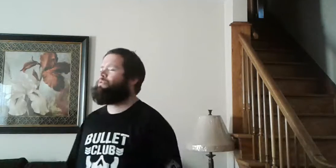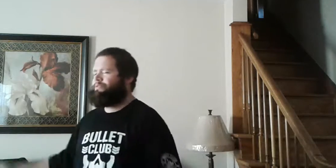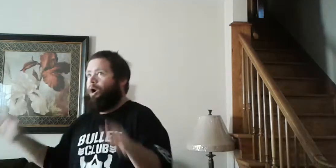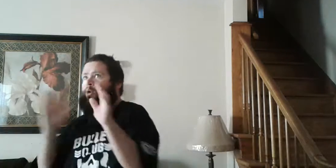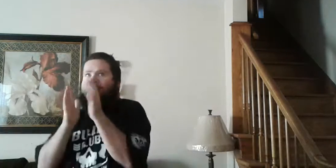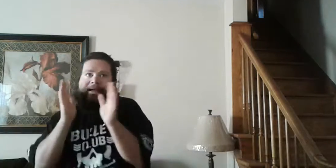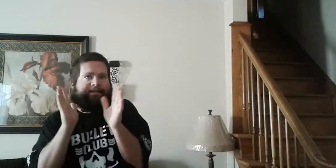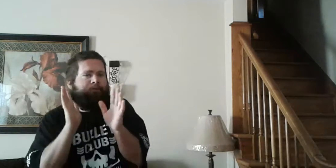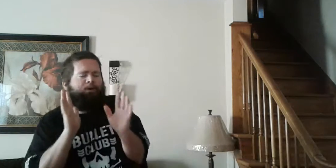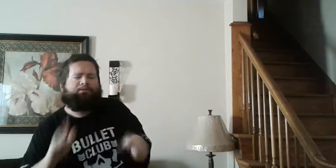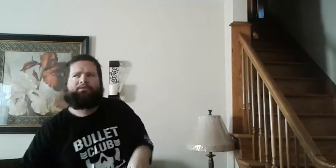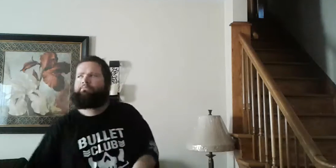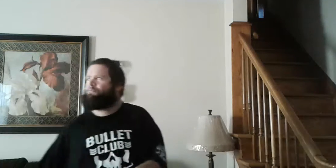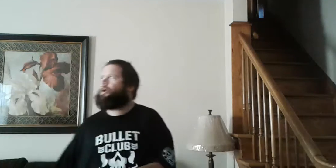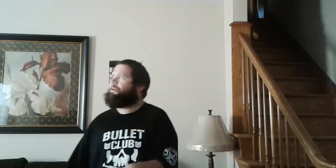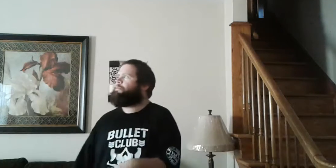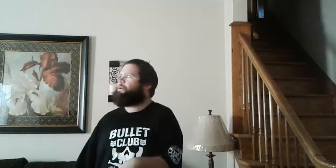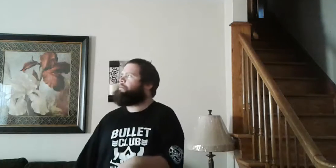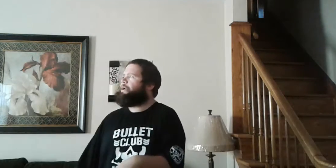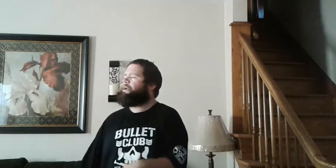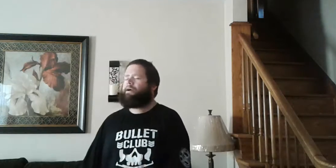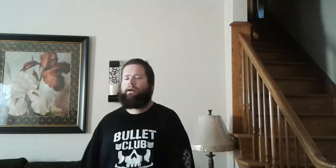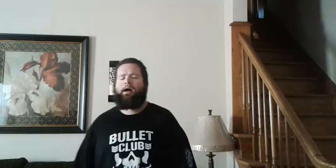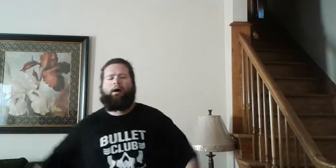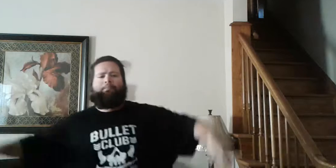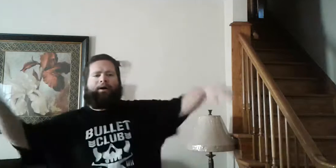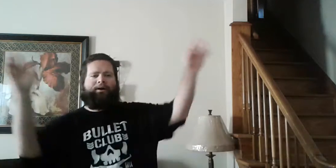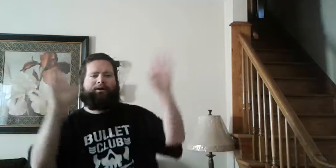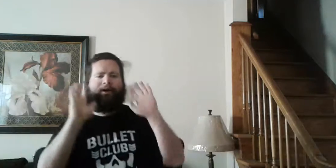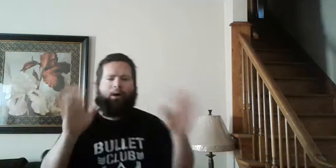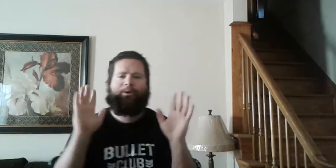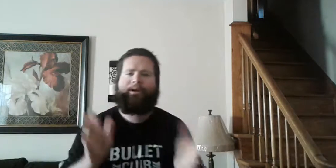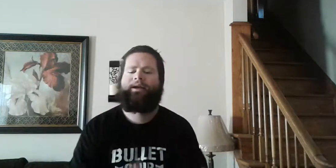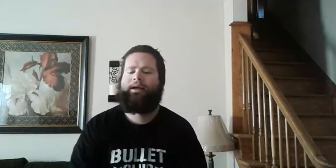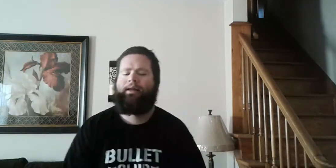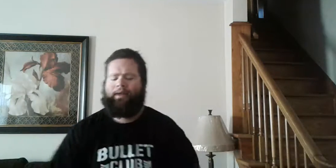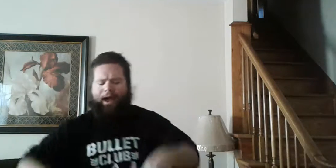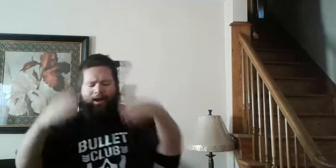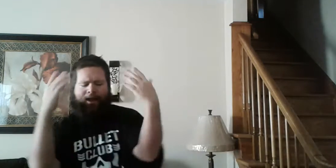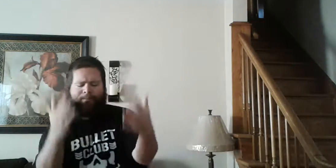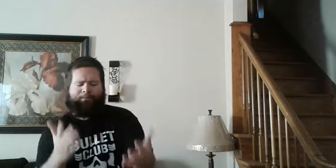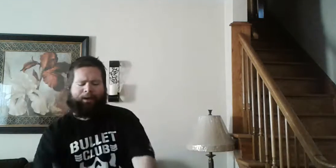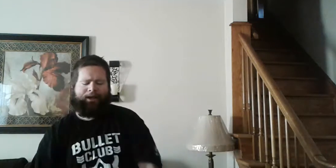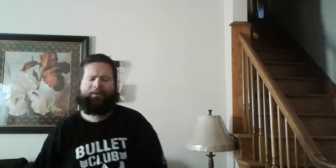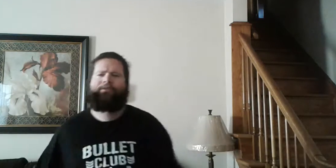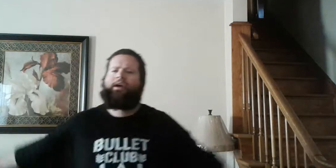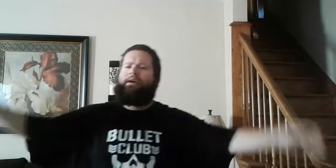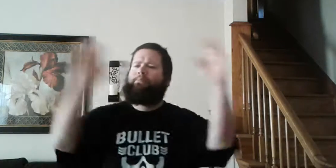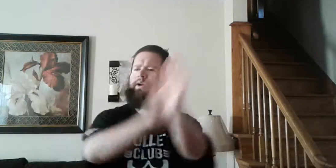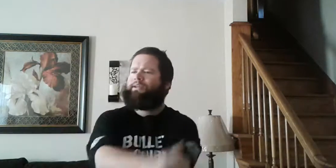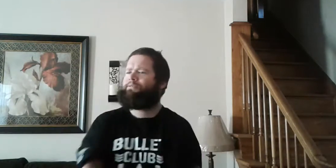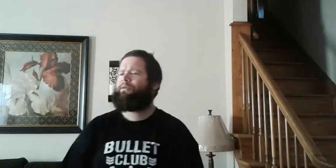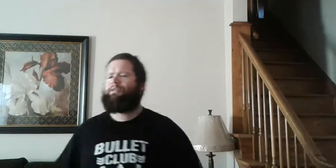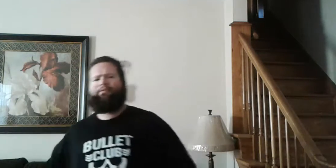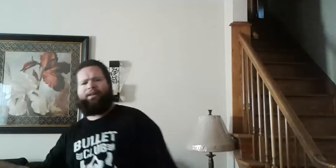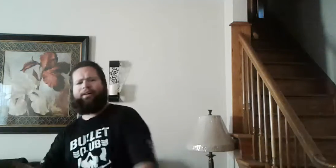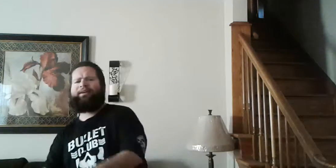can't say Rose sorry WWE but Cody they had Hangman Page Marty Squirrel the villain